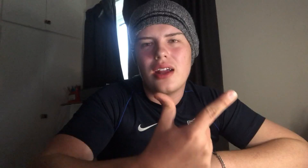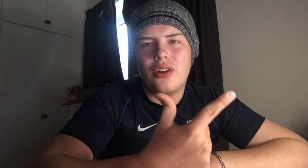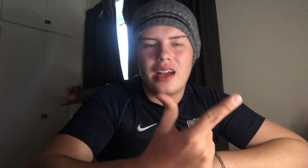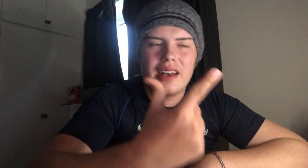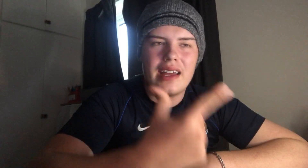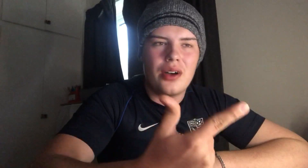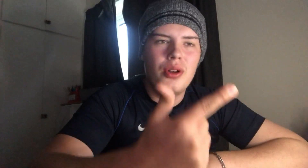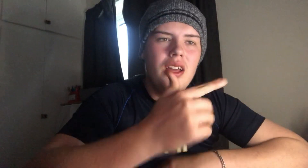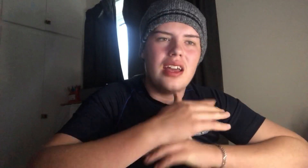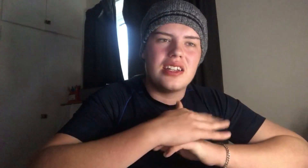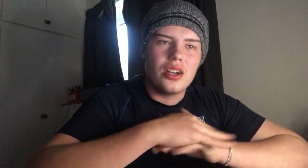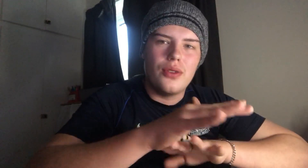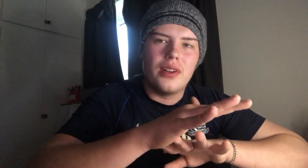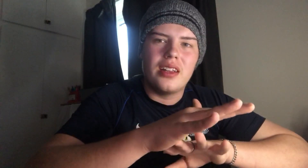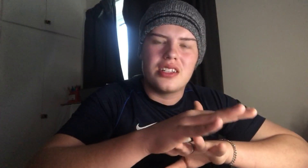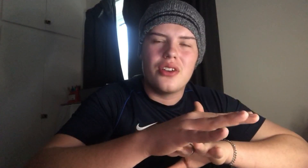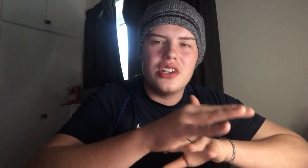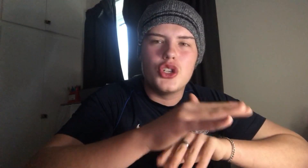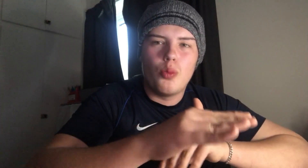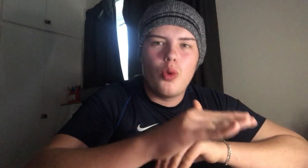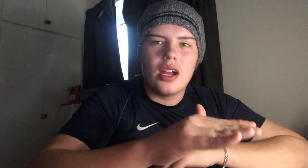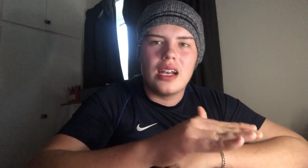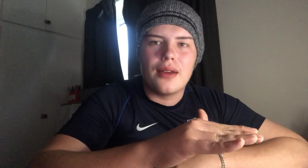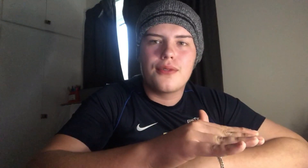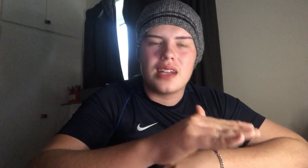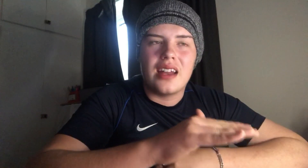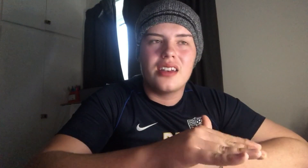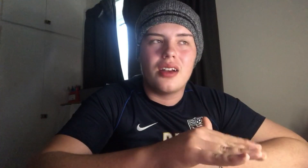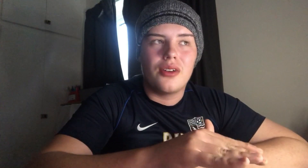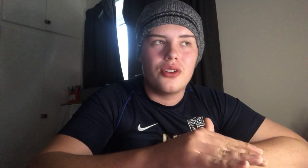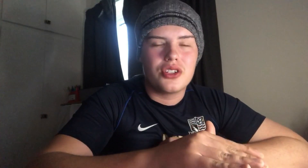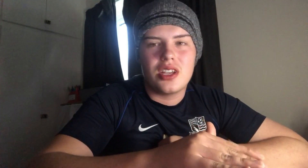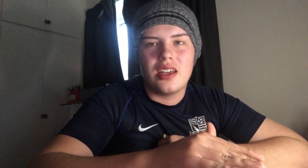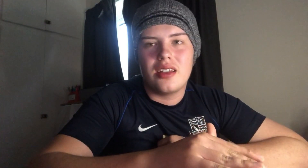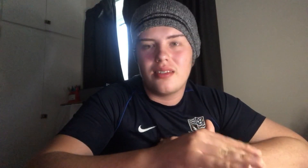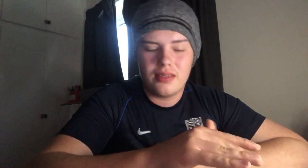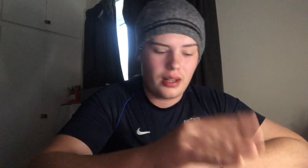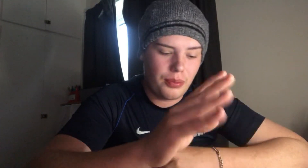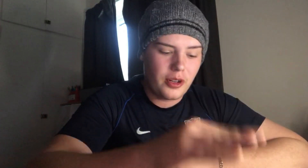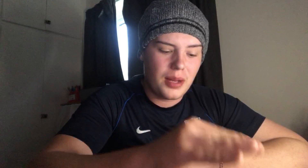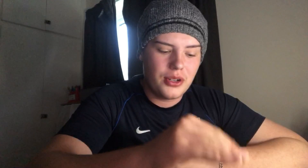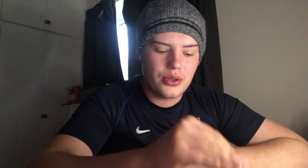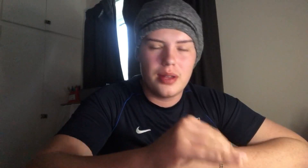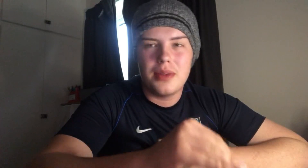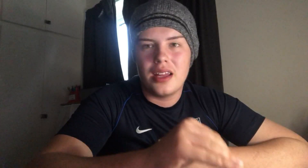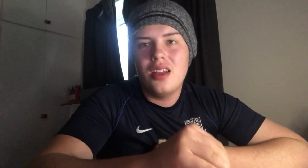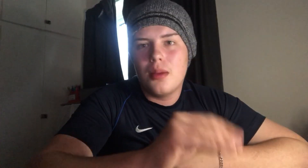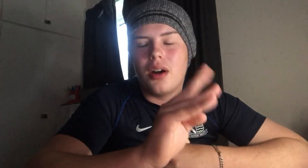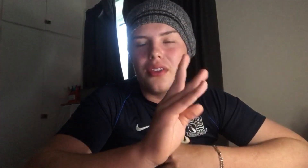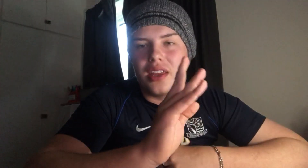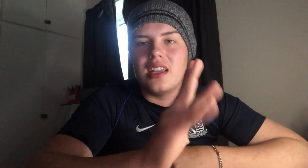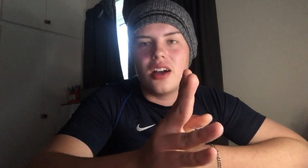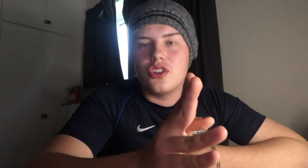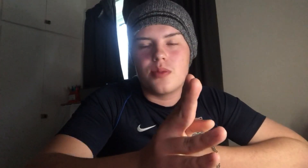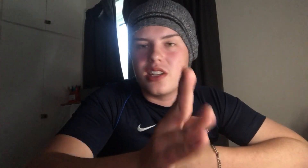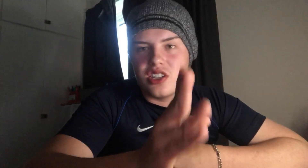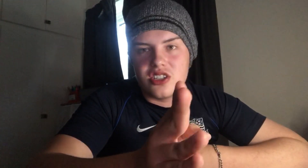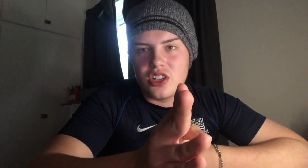era. And now it's over. It's only John White left. And I've got to say, I'll come on to it in a minute, but I think he 100% deserves